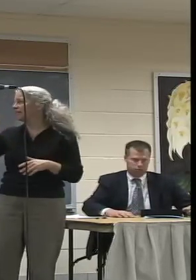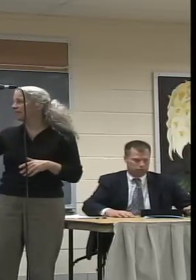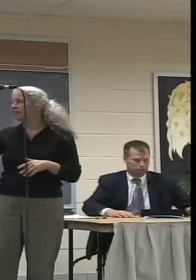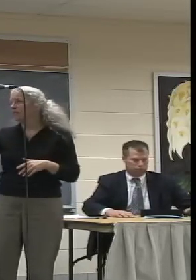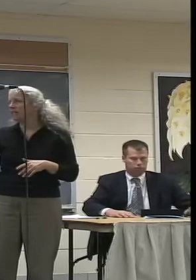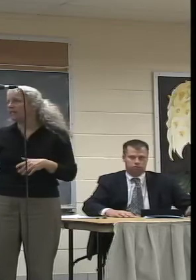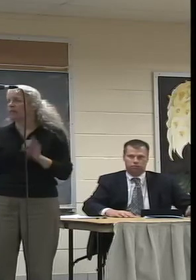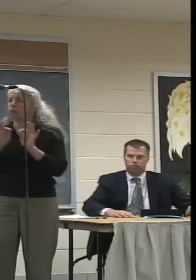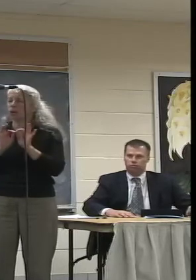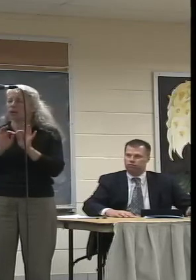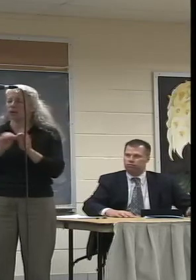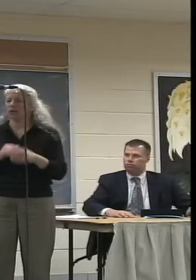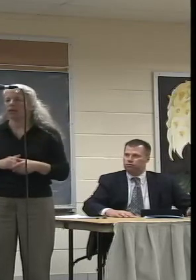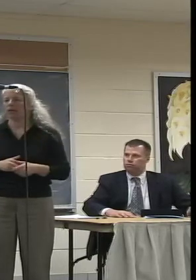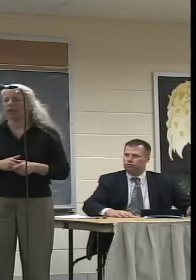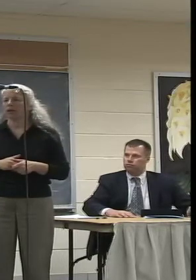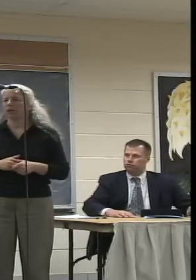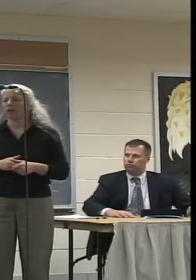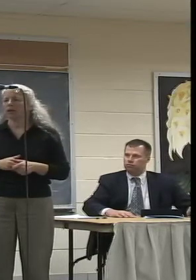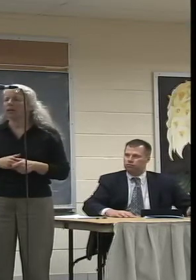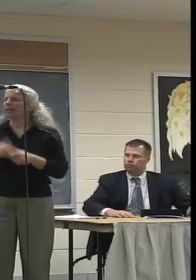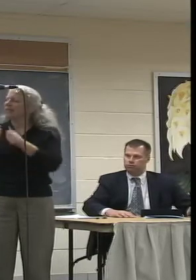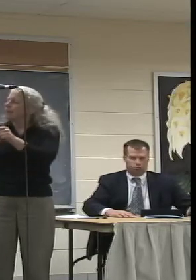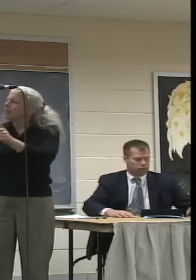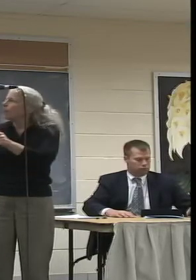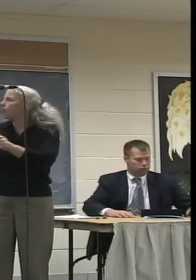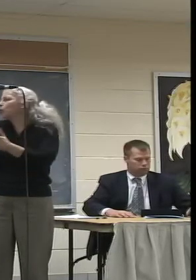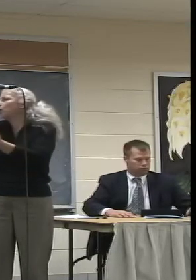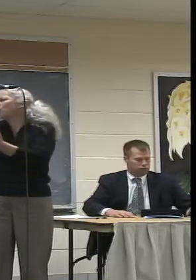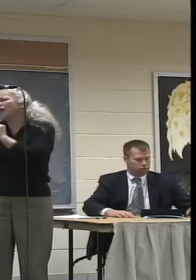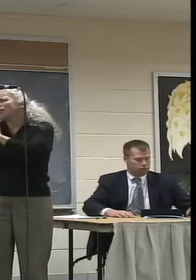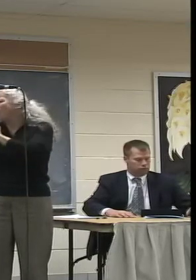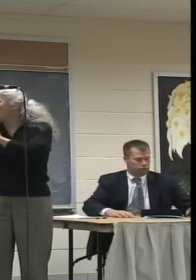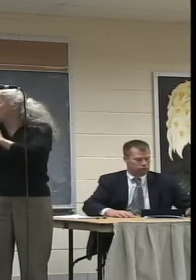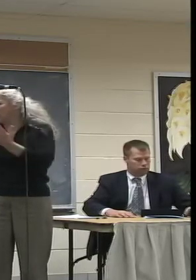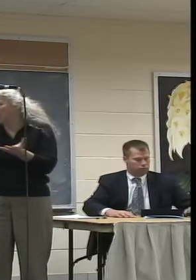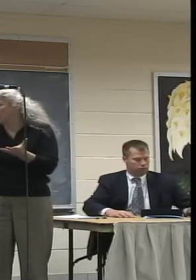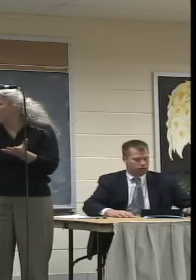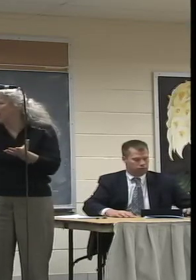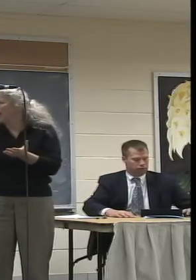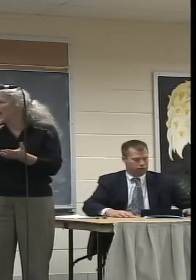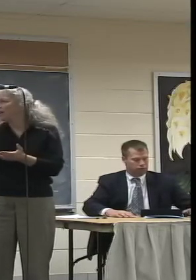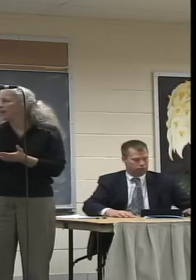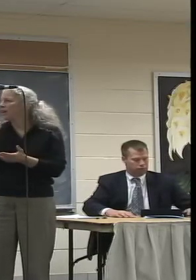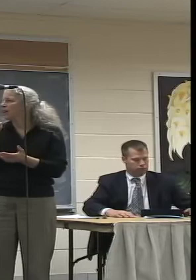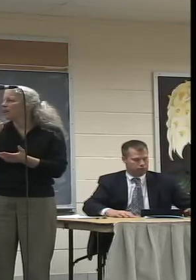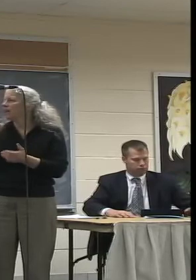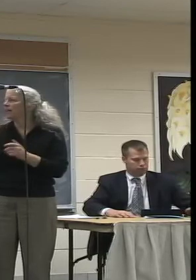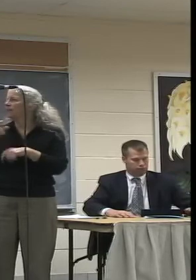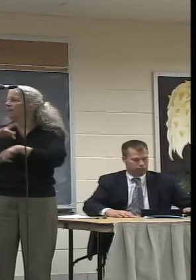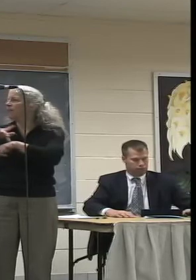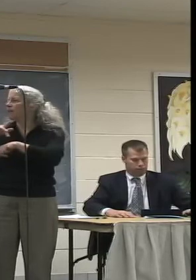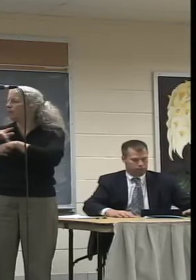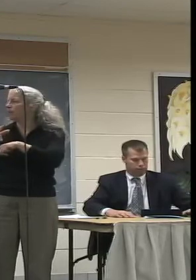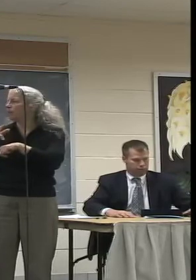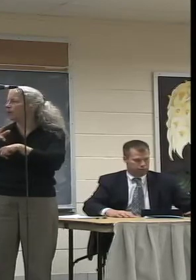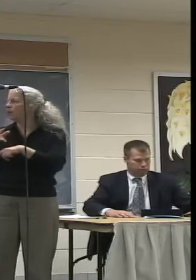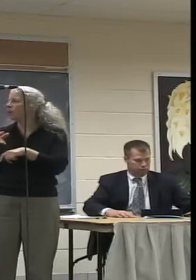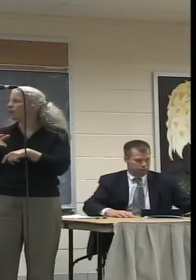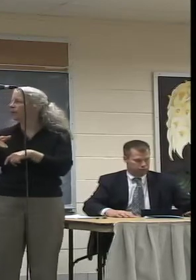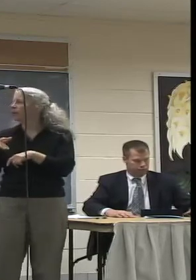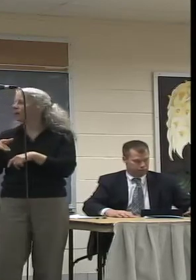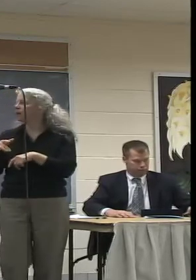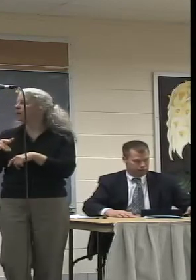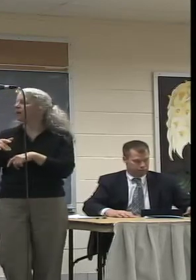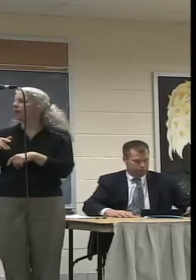because of that that it keeps up with the technology and is also available. The other thing about civil recourse